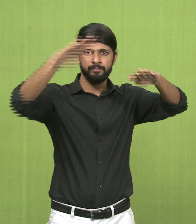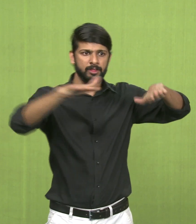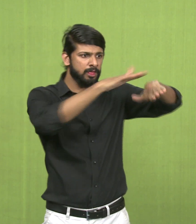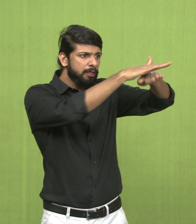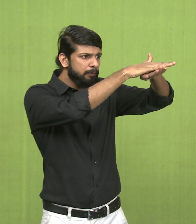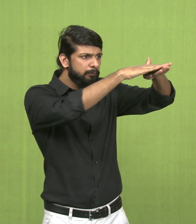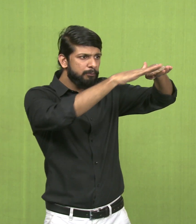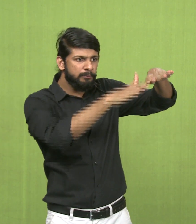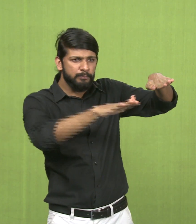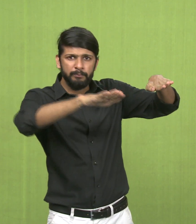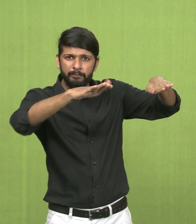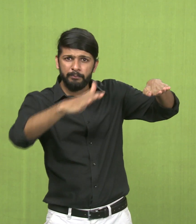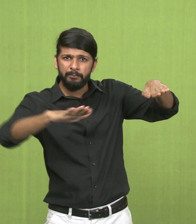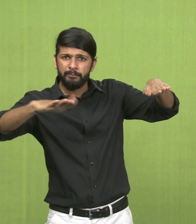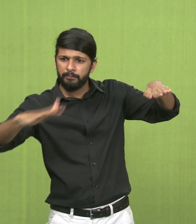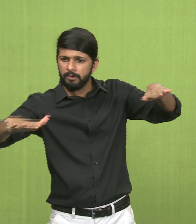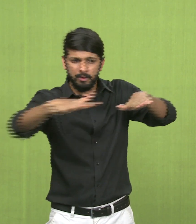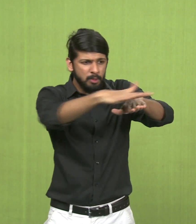Meadows are grassy lands.